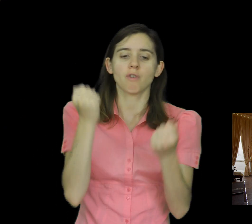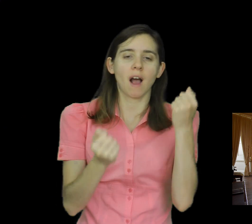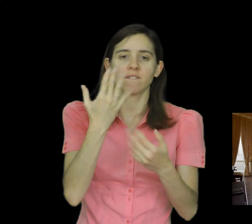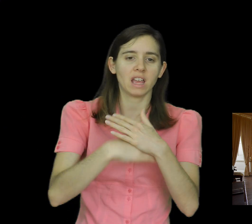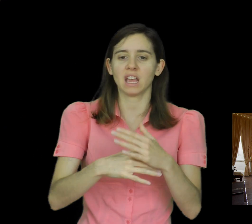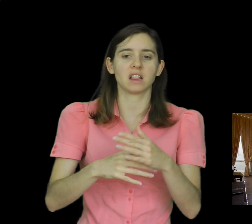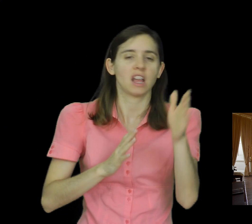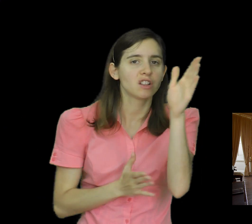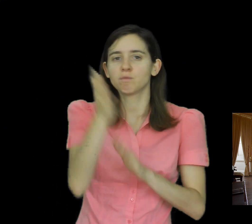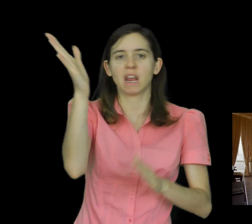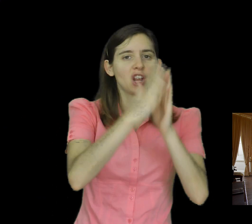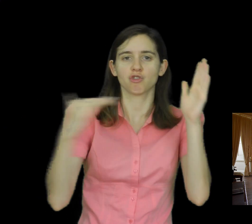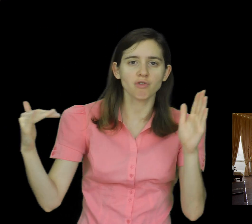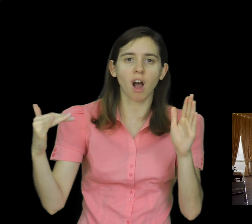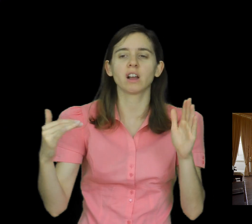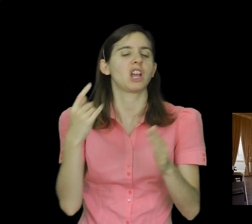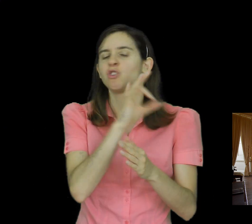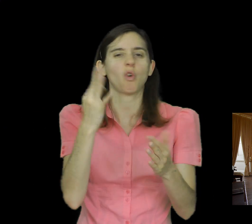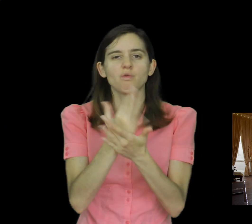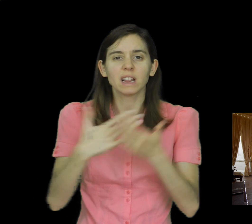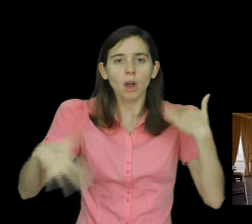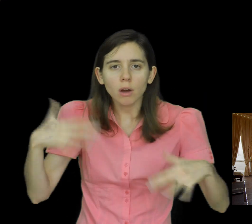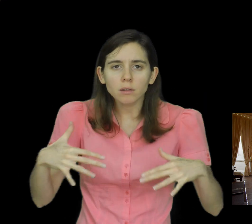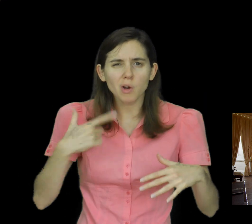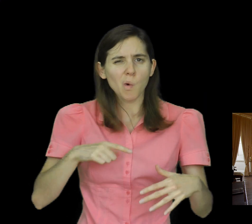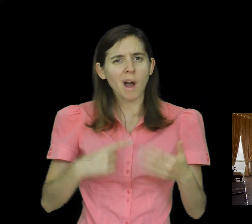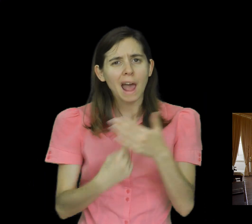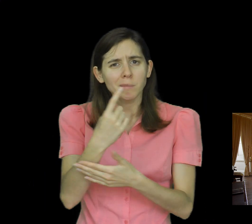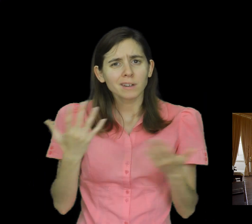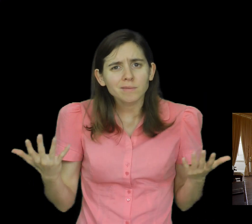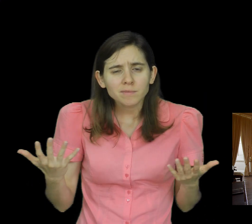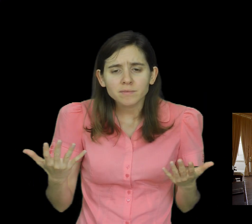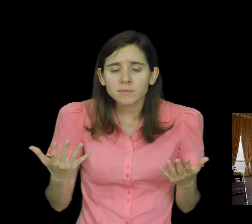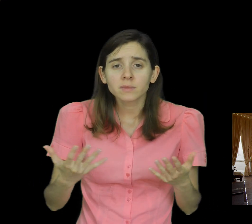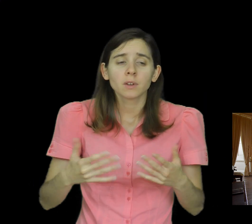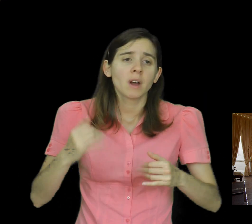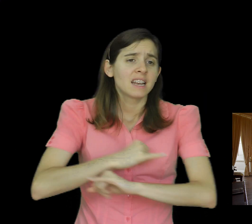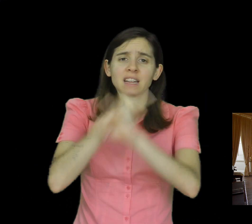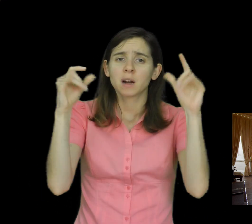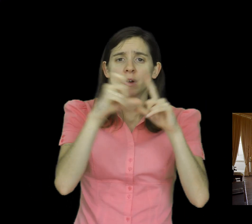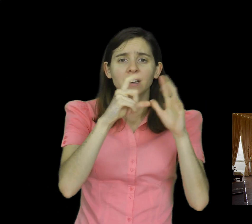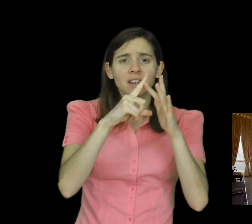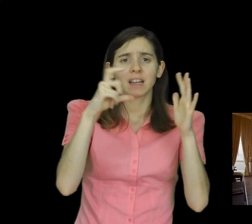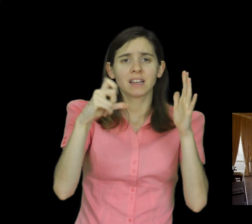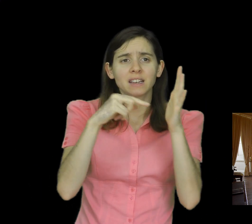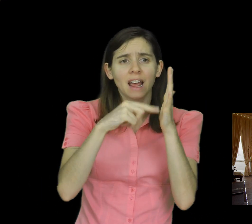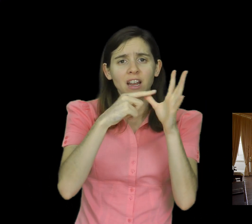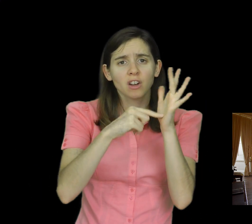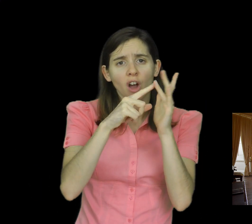them is merely bruised. Why? A terrible dictator seizes control of an entire nation and millions